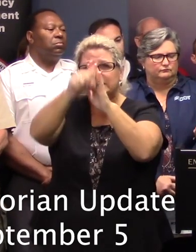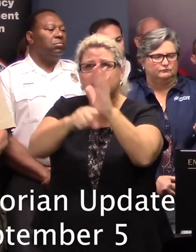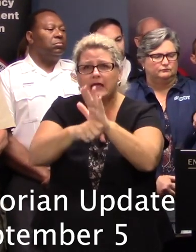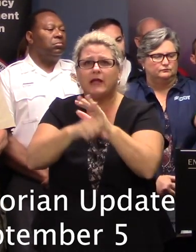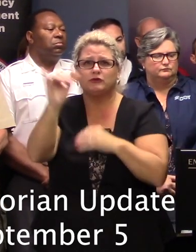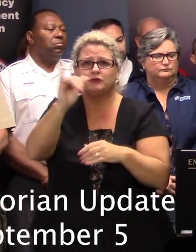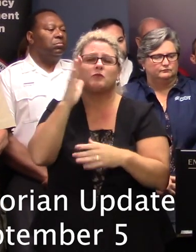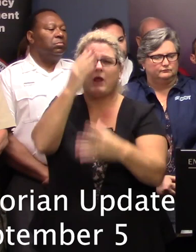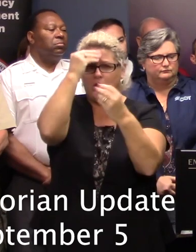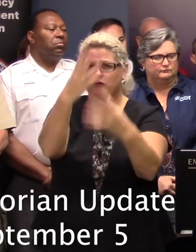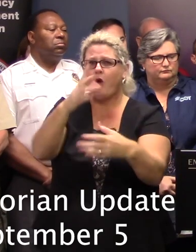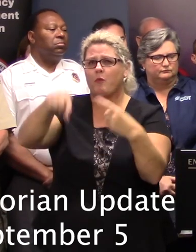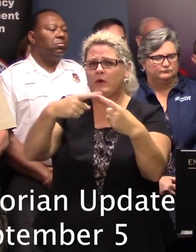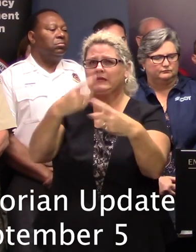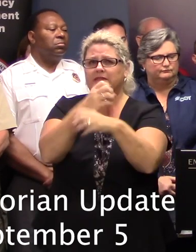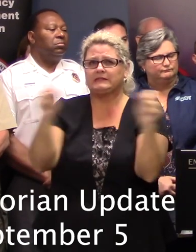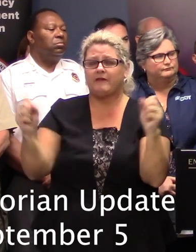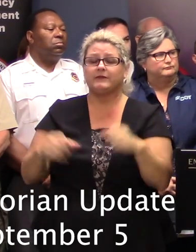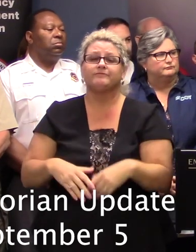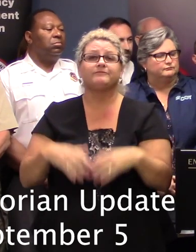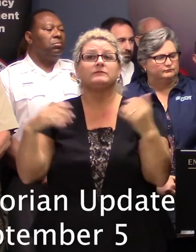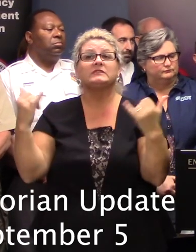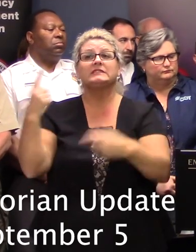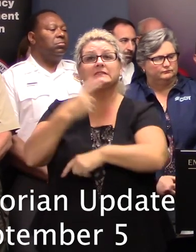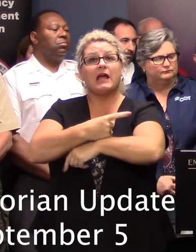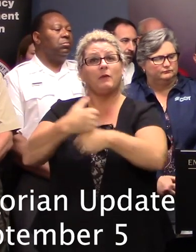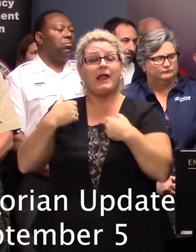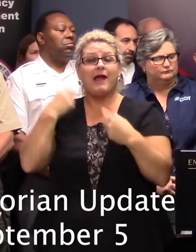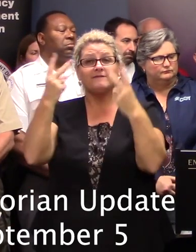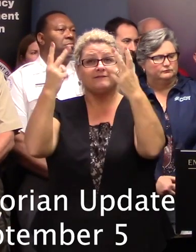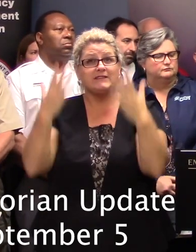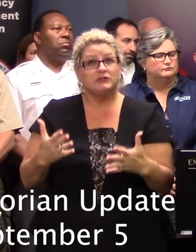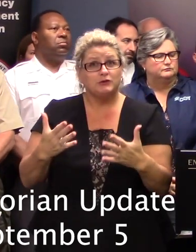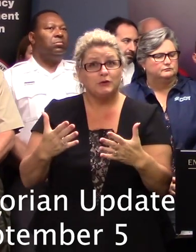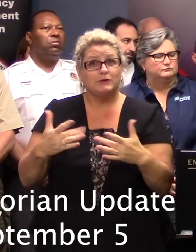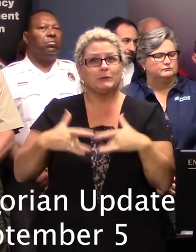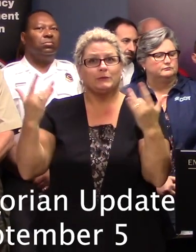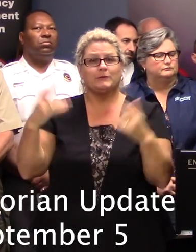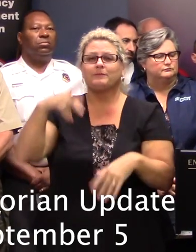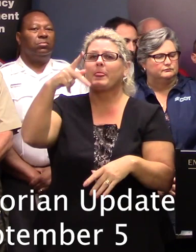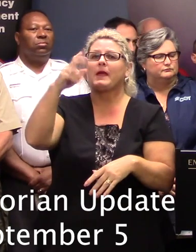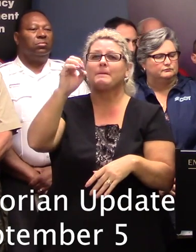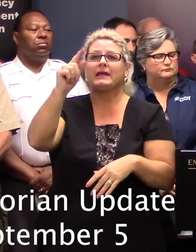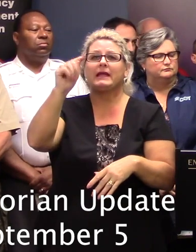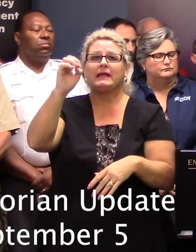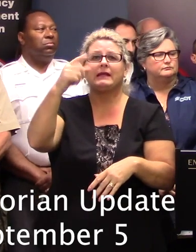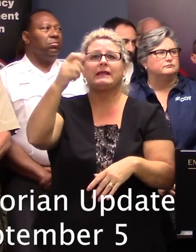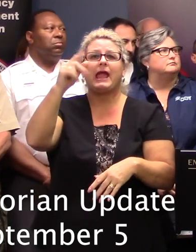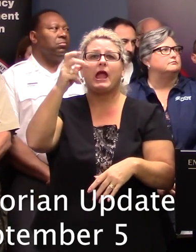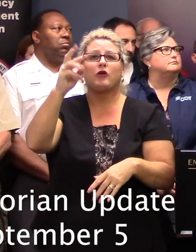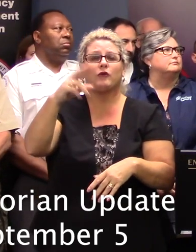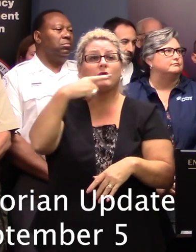to do. Now, we have some visitors with us today. We're delighted to have visitors. Pete Gaynor is here. He's the acting